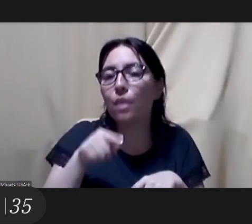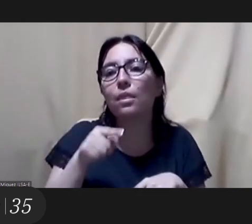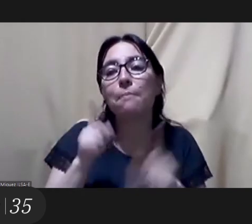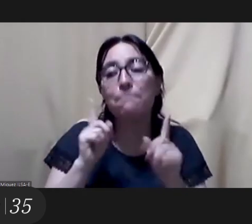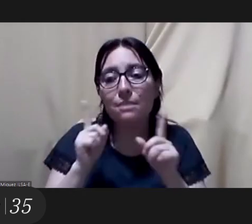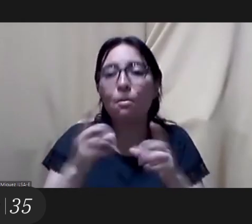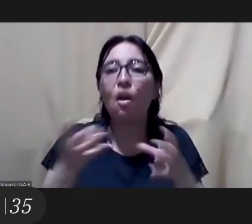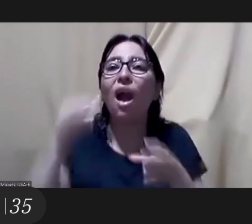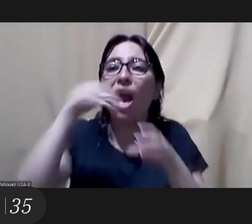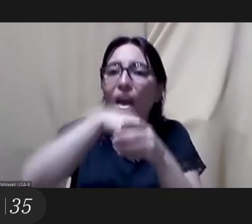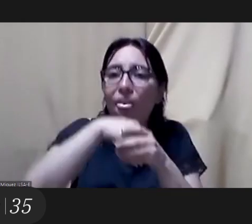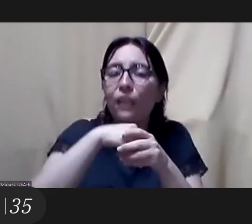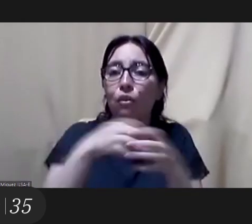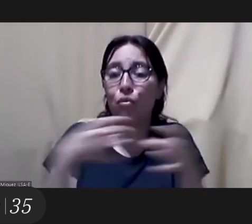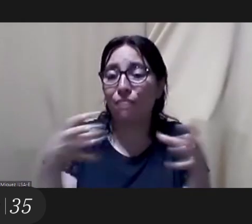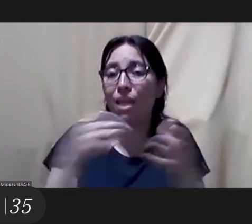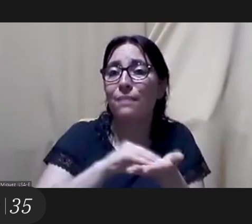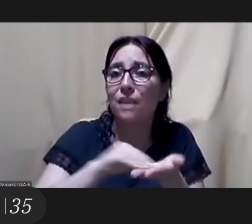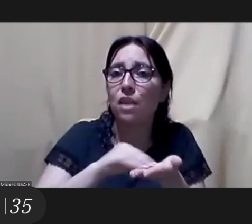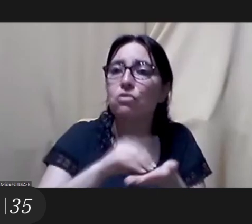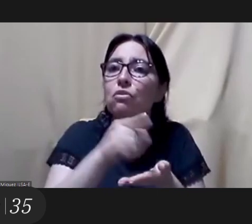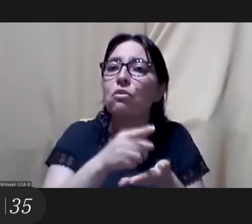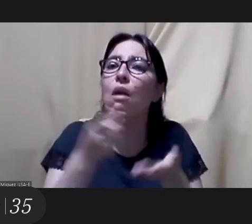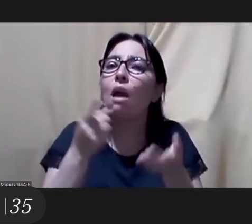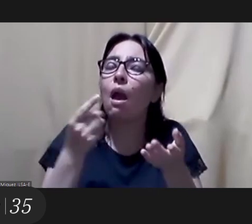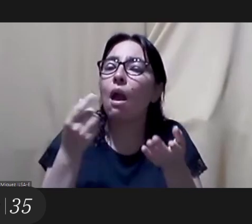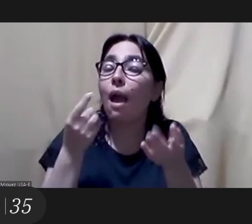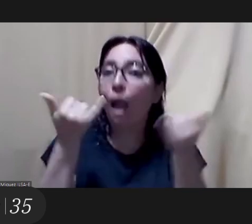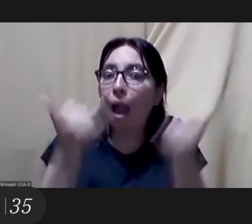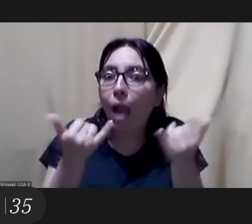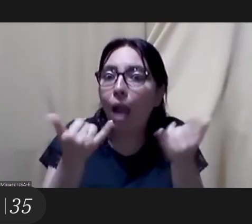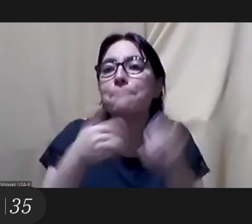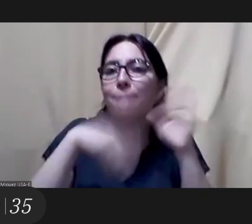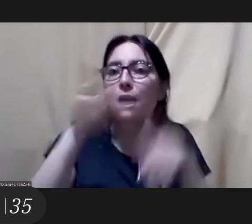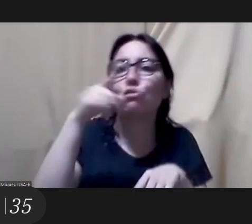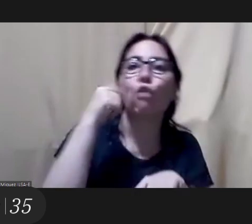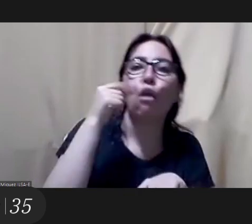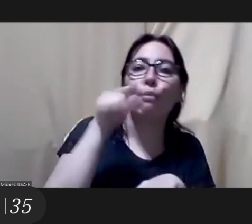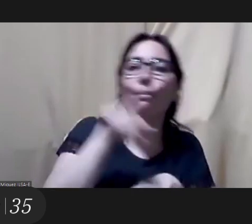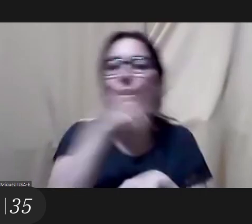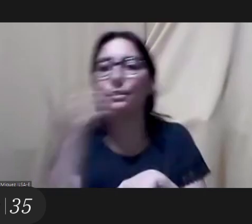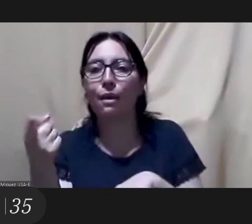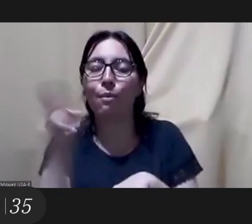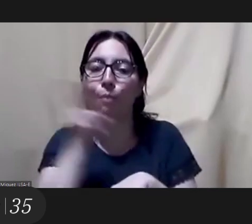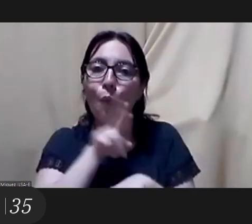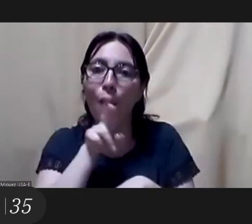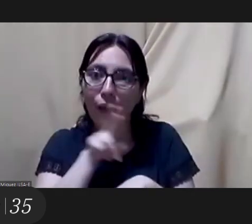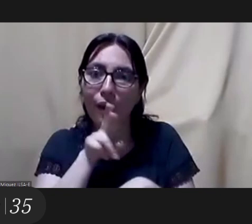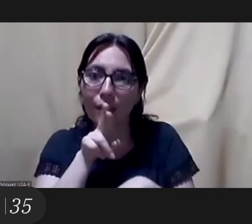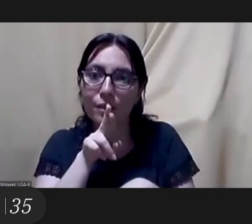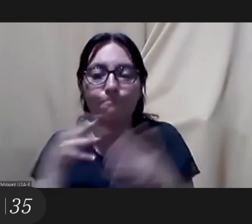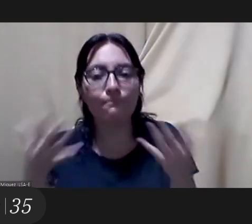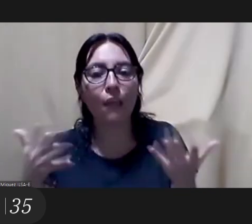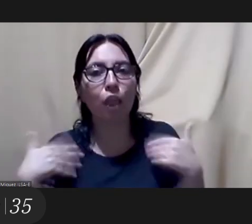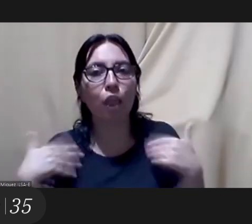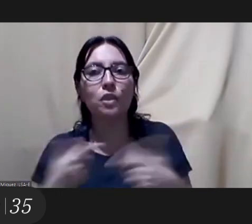within the administrations themselves there is a strong representation of men versus women so it's very important